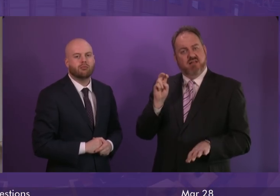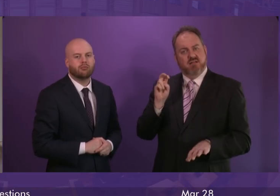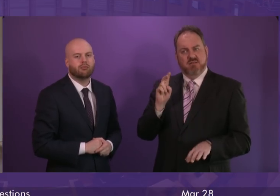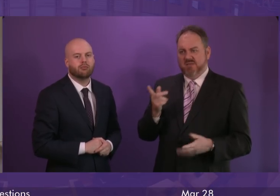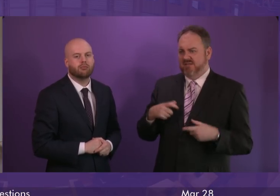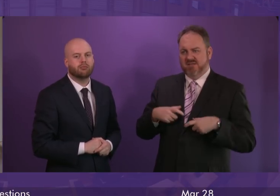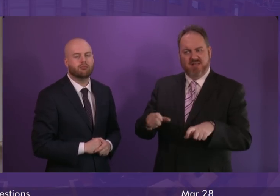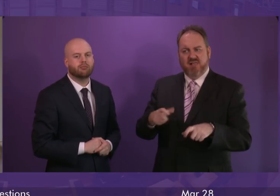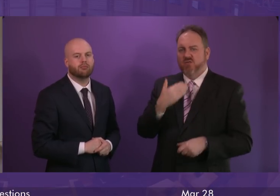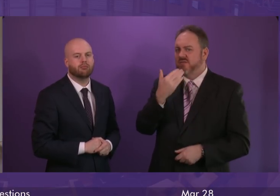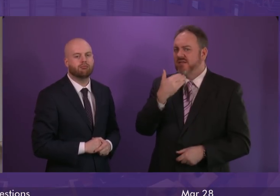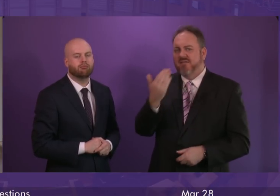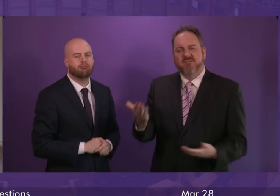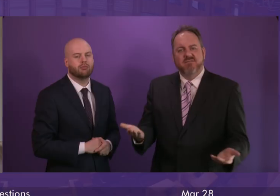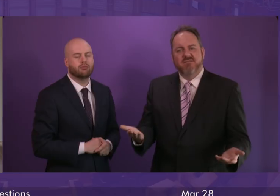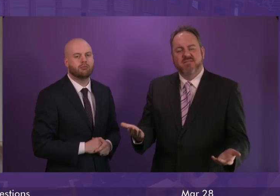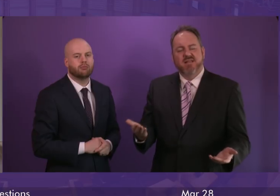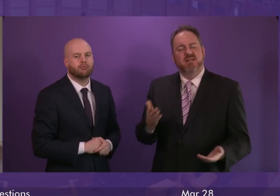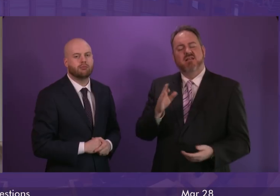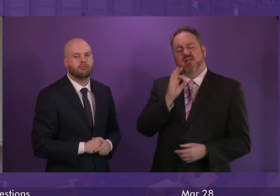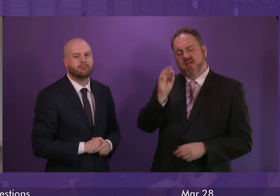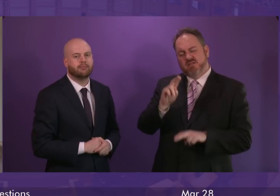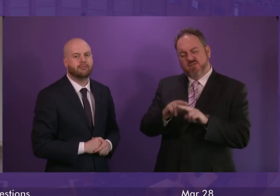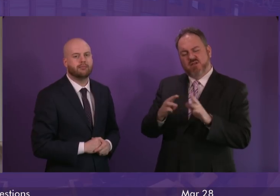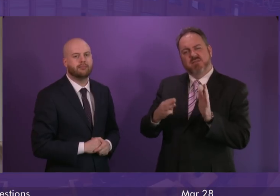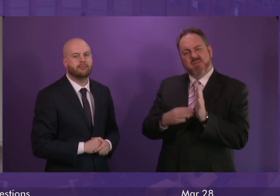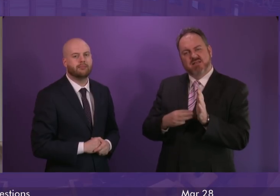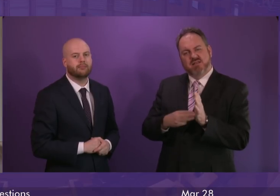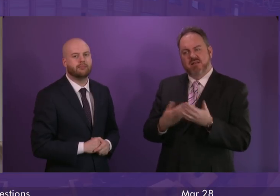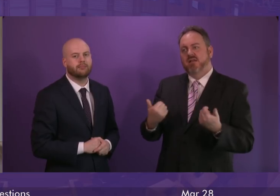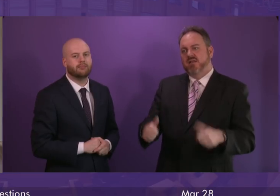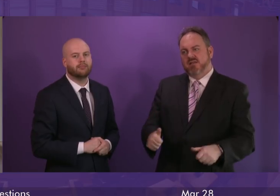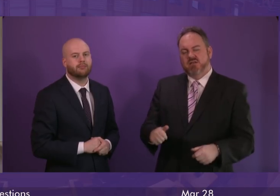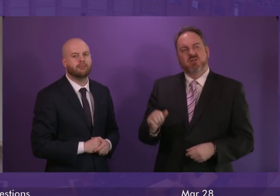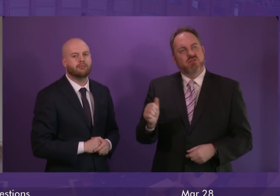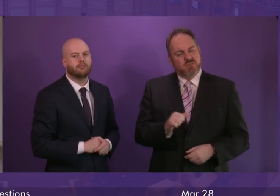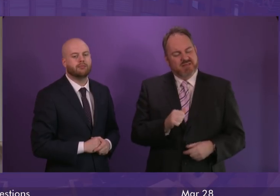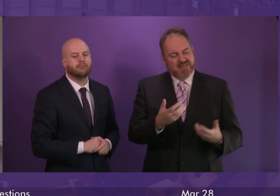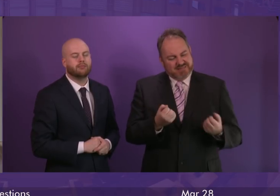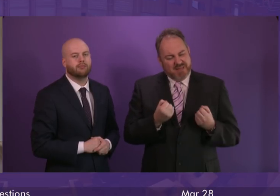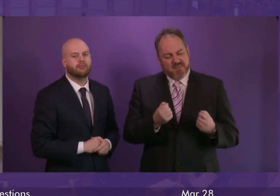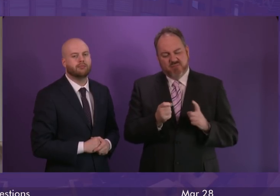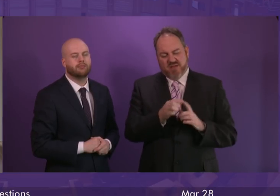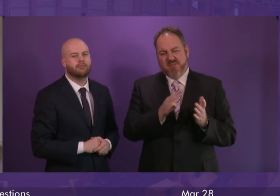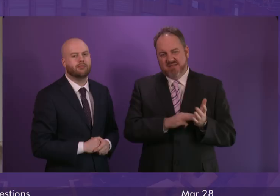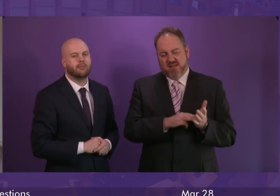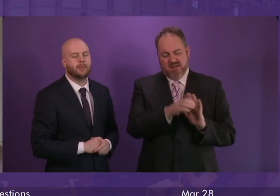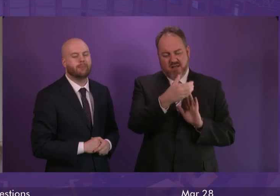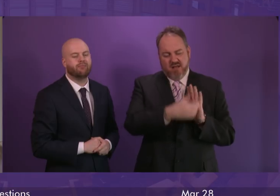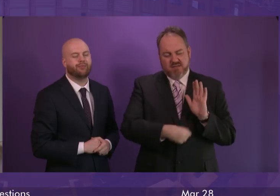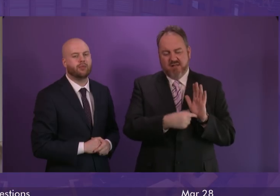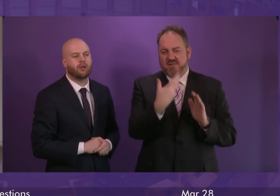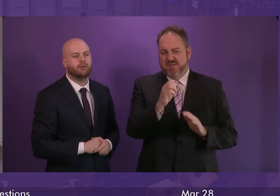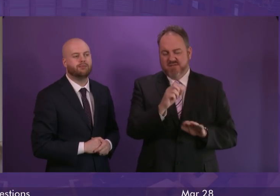doesn't seem to have been enough. Does the First Minister think it's high time the Prime Minister accepted her deal is finished and Article 50 should be